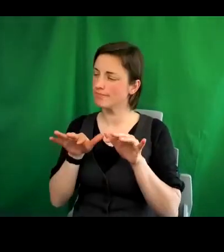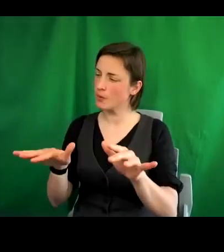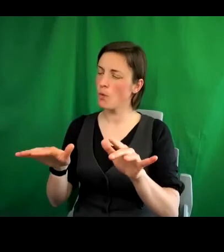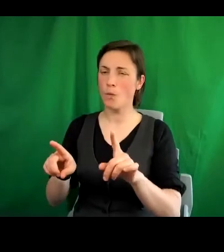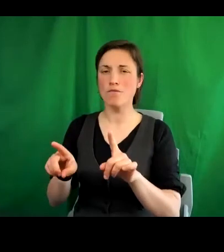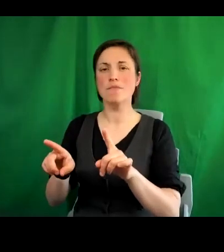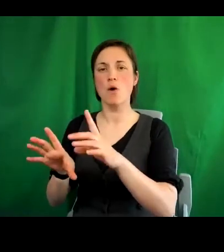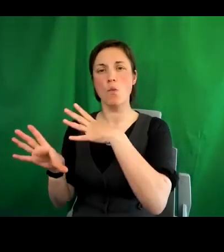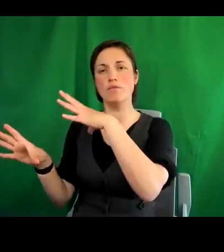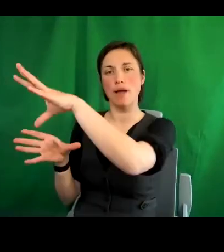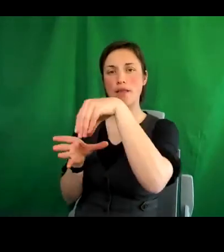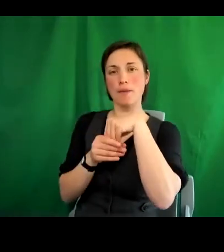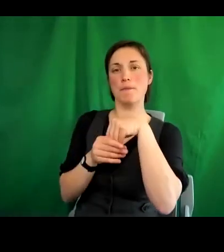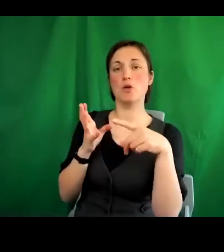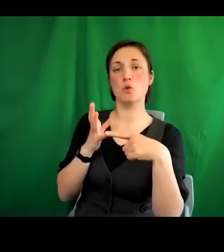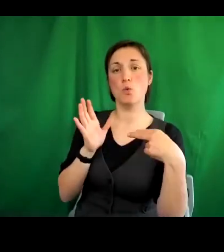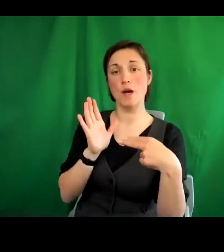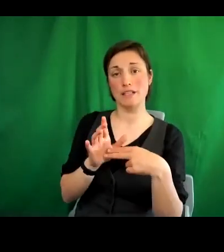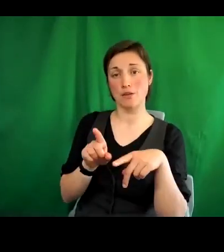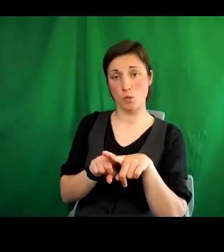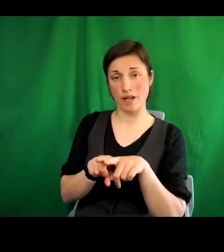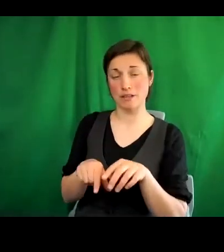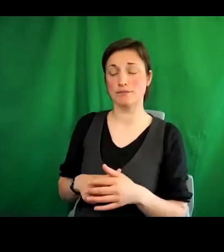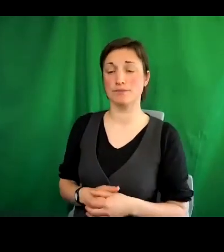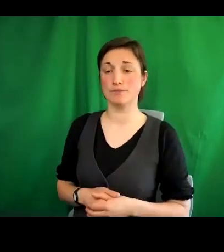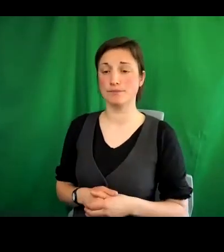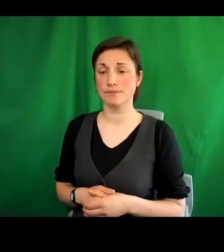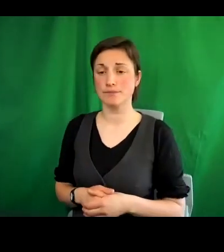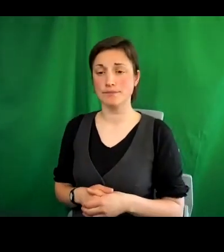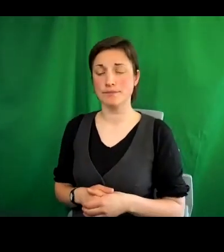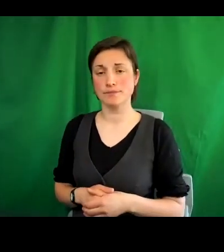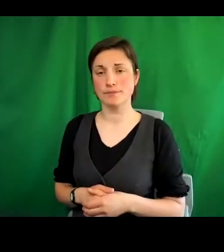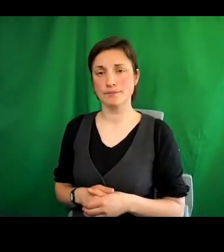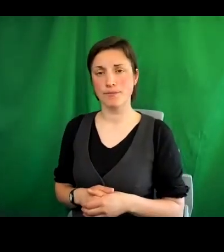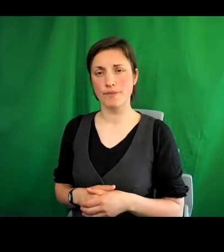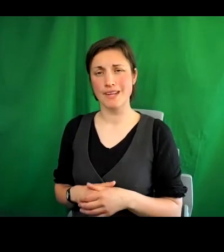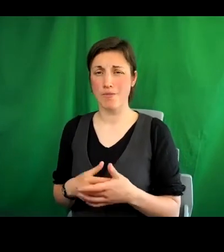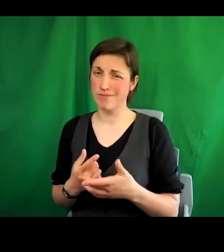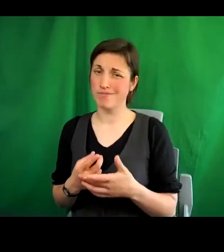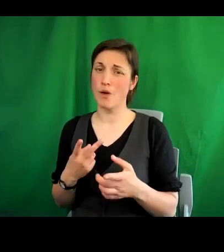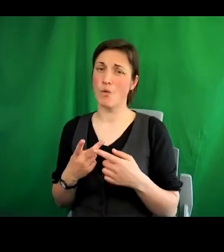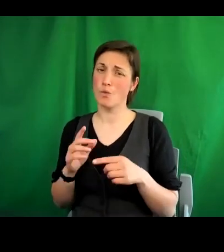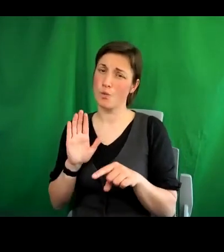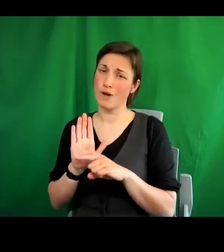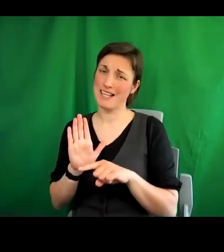from the Scottish Human Rights Commission and civil society. But there was also negative experience on that last 20